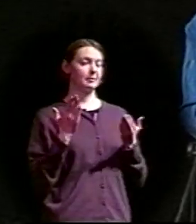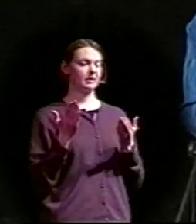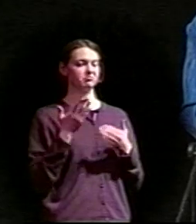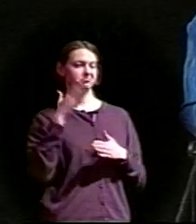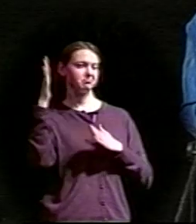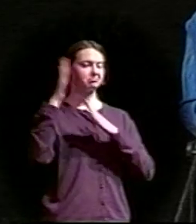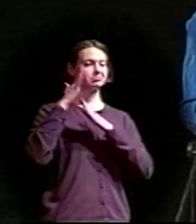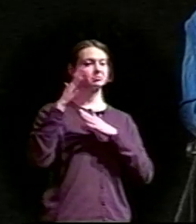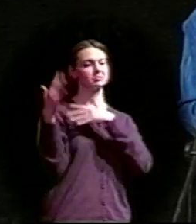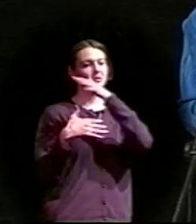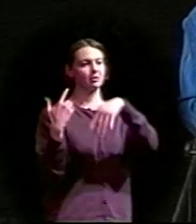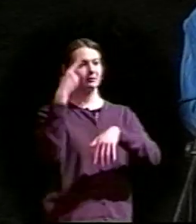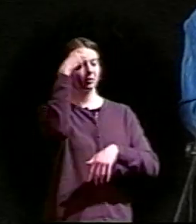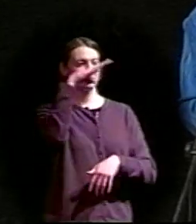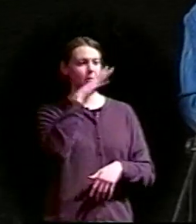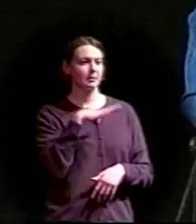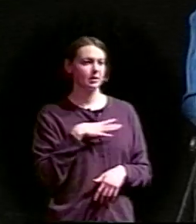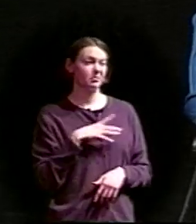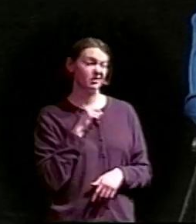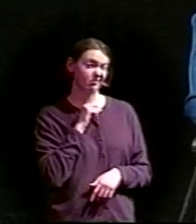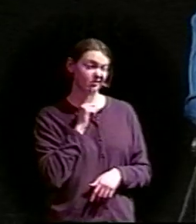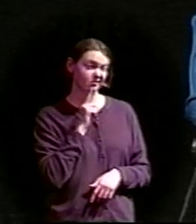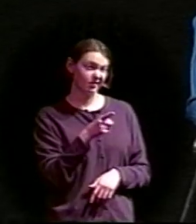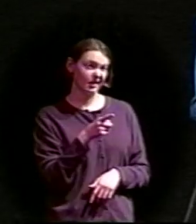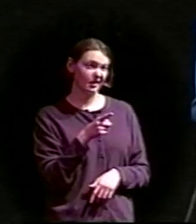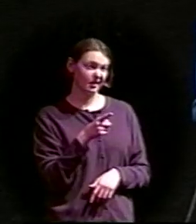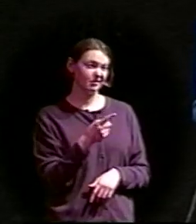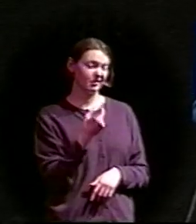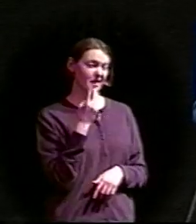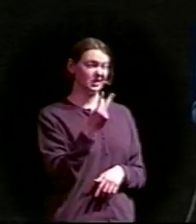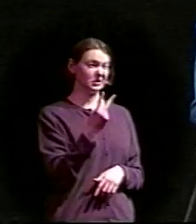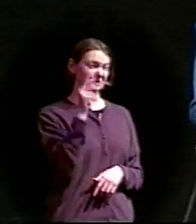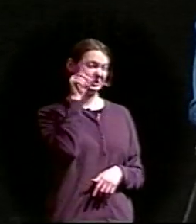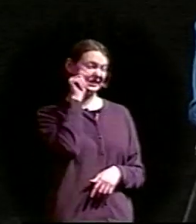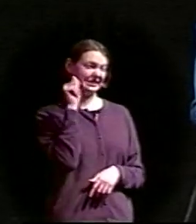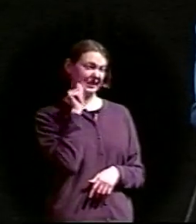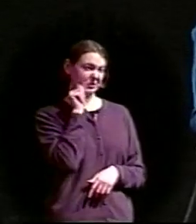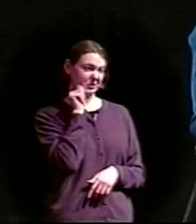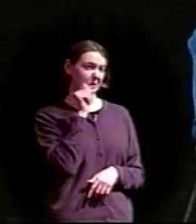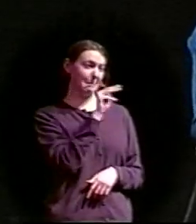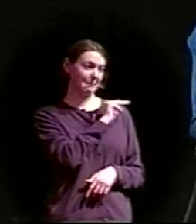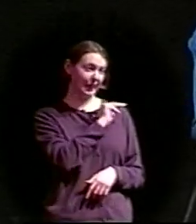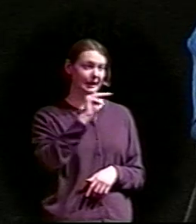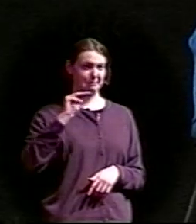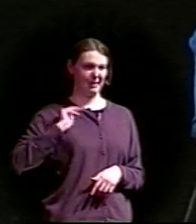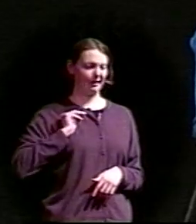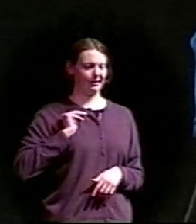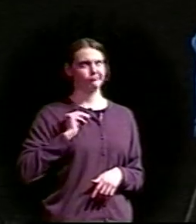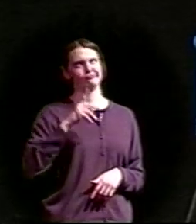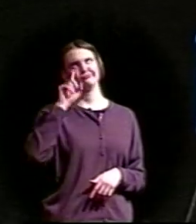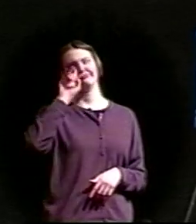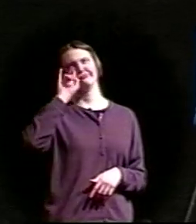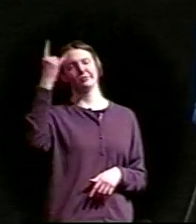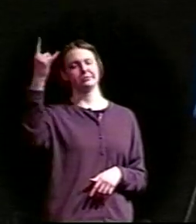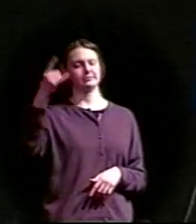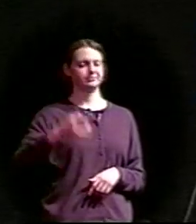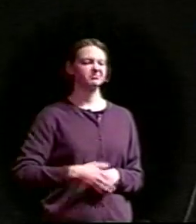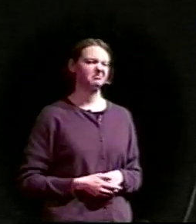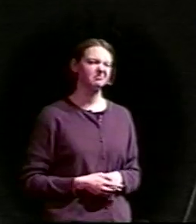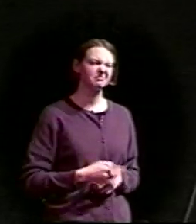women. But it was very dull and boring to two high-spirited teenage girls. So Minnie and Nellie decided to make sure they'd never have